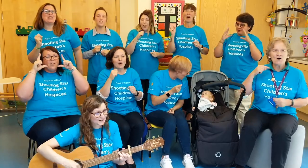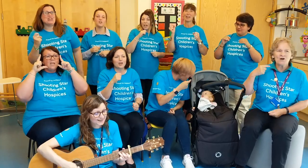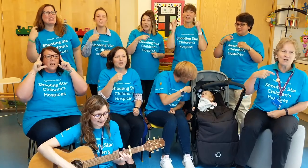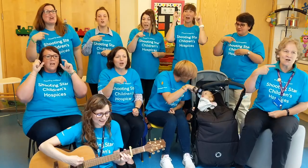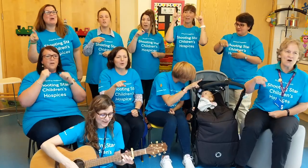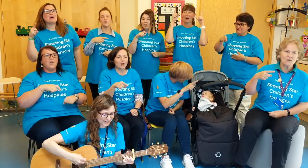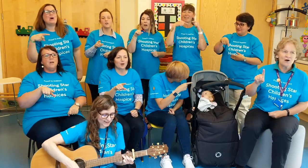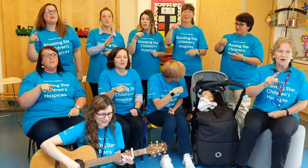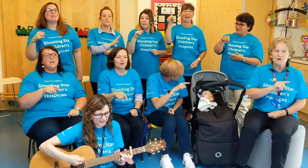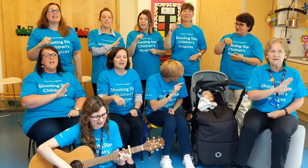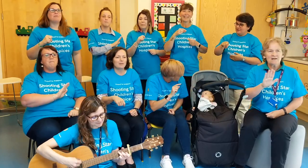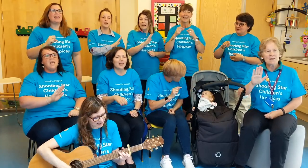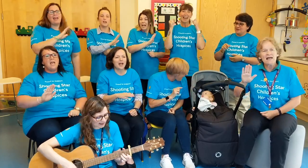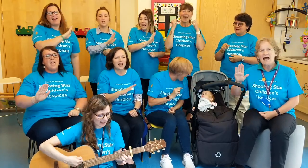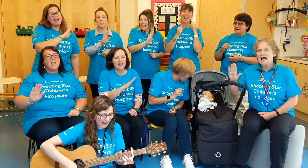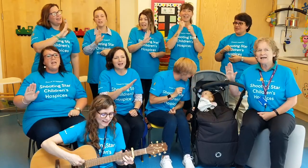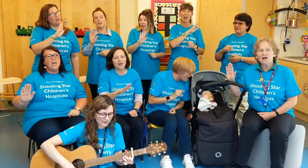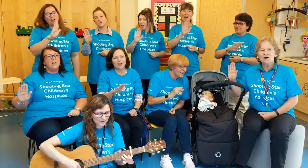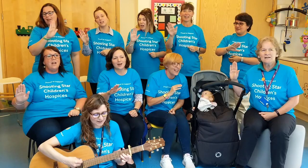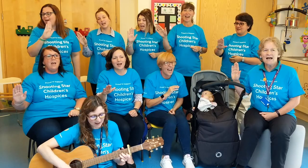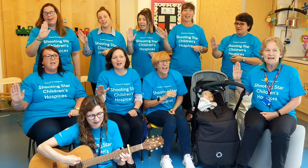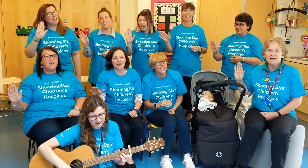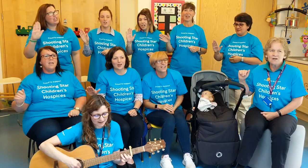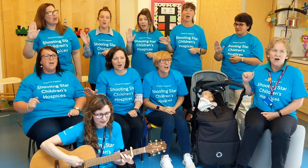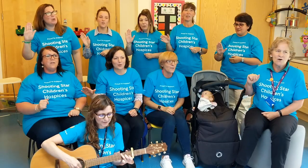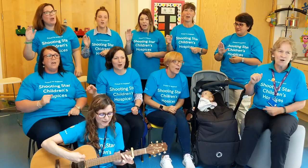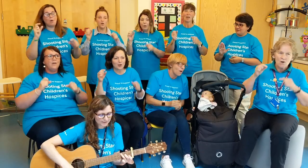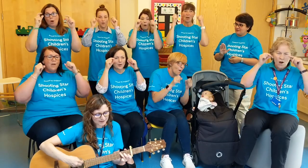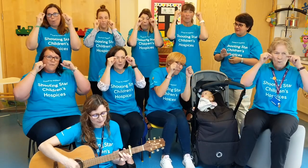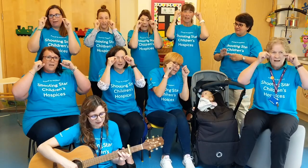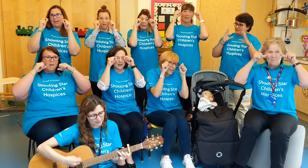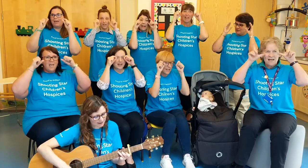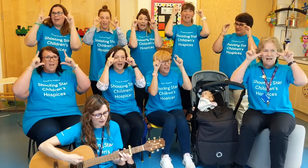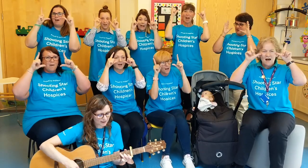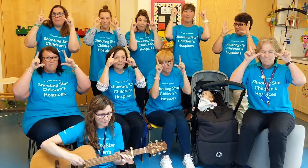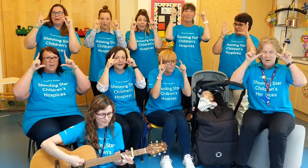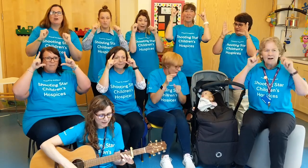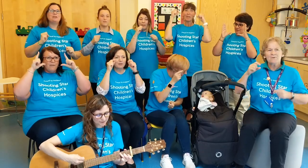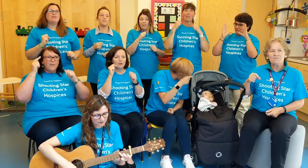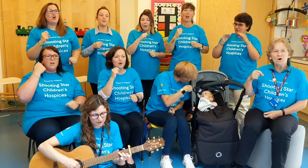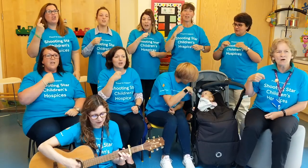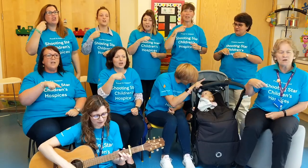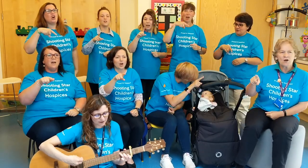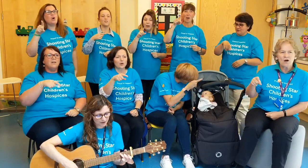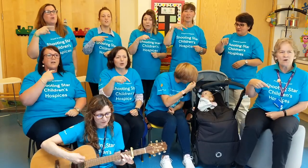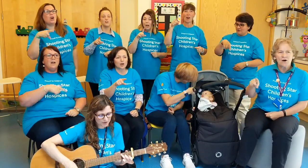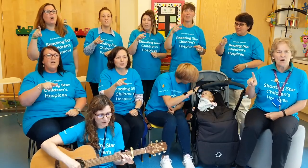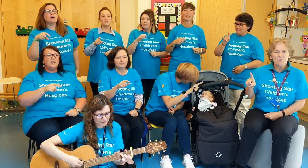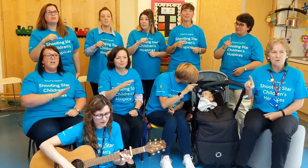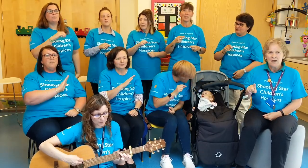you go So leave me handy on like a yo-yo. Wake me up before you go-go, cause I'm